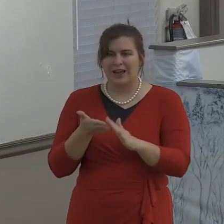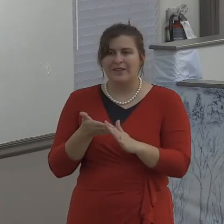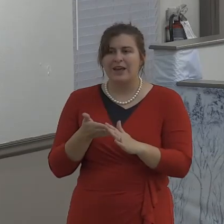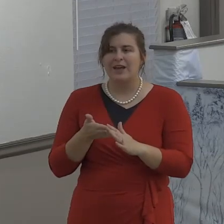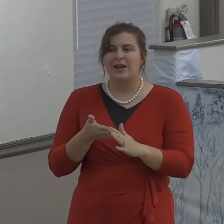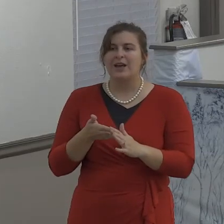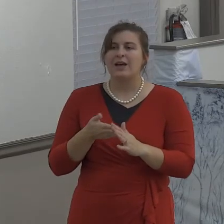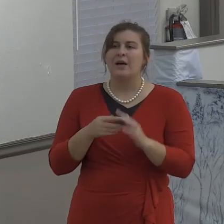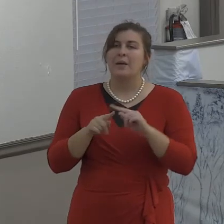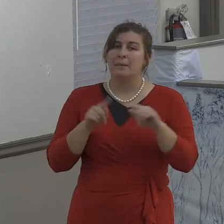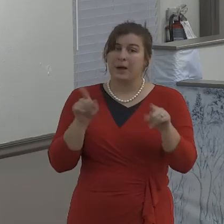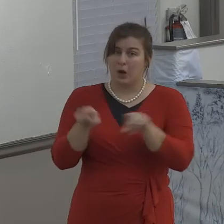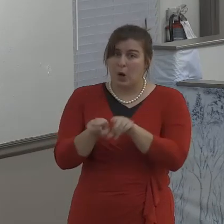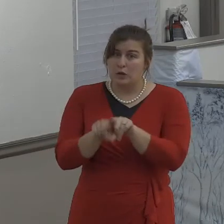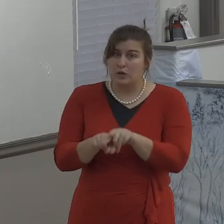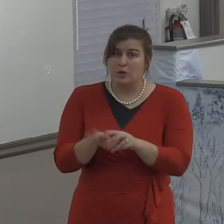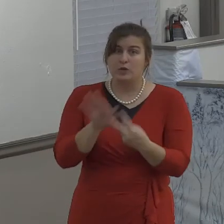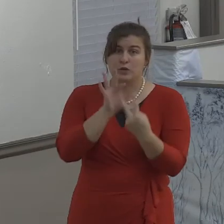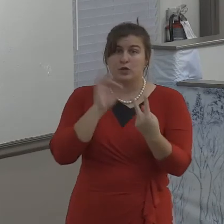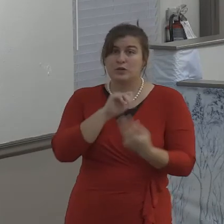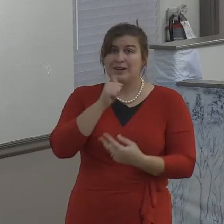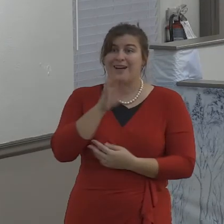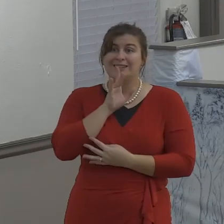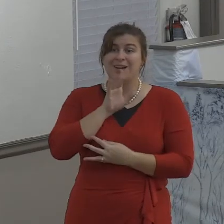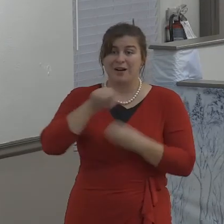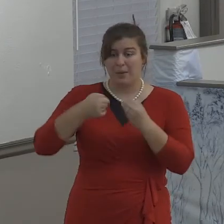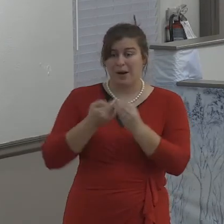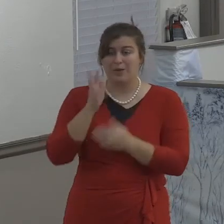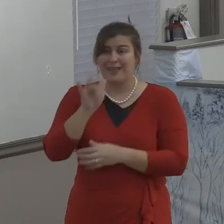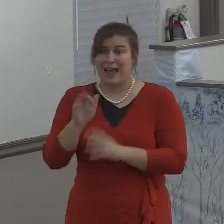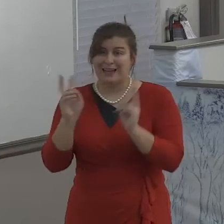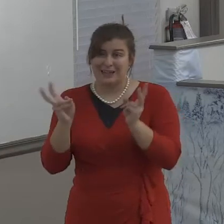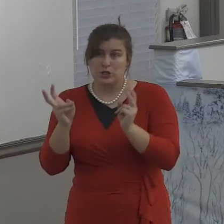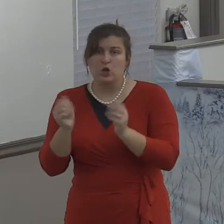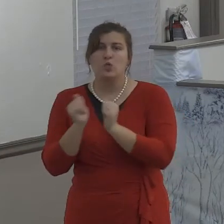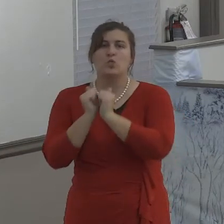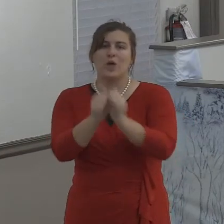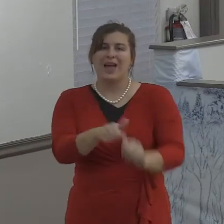lastly Dr. Adams said you're promising and choosing not to dwell on it